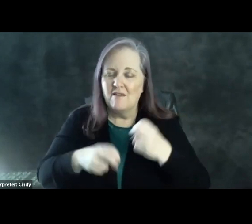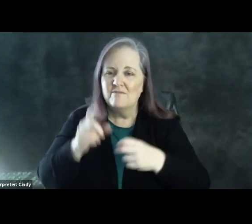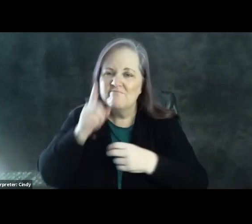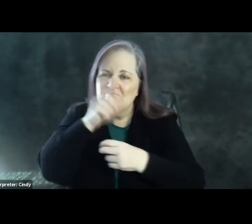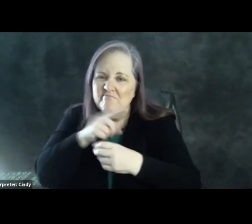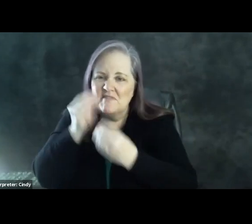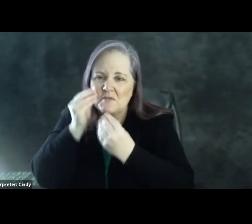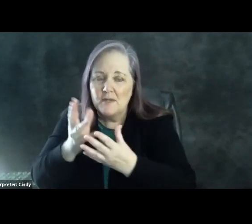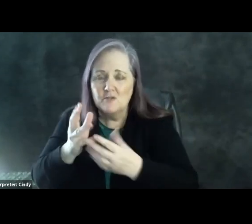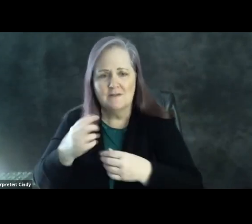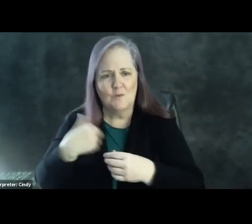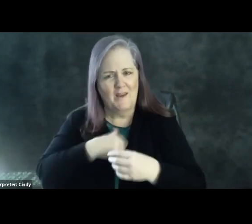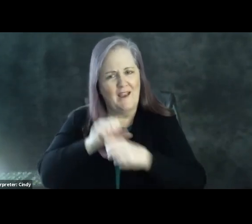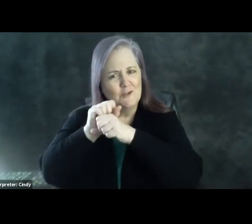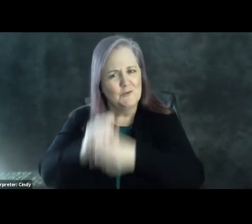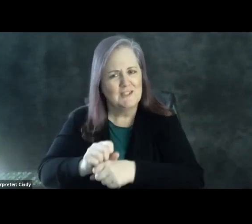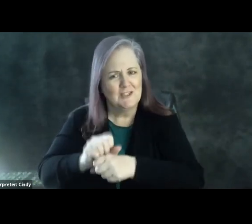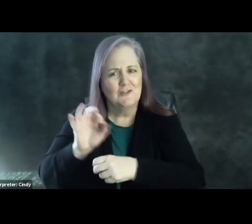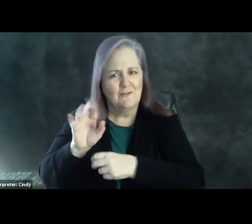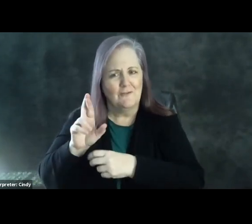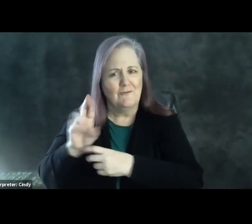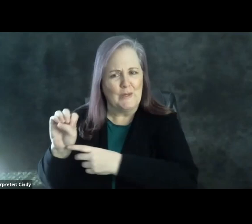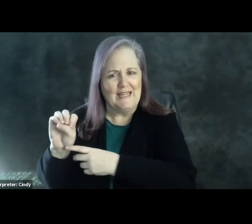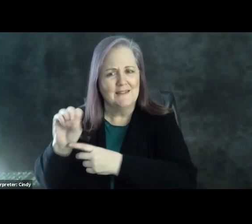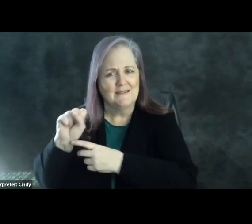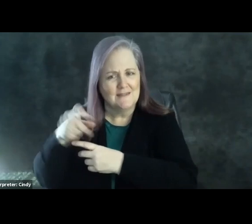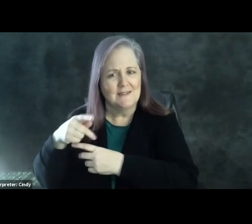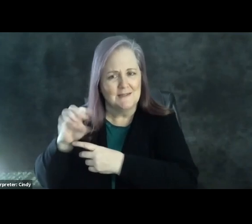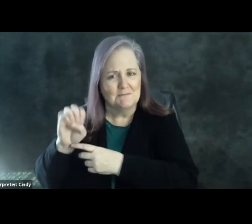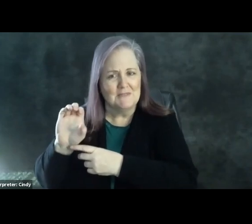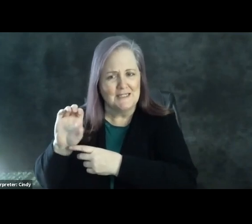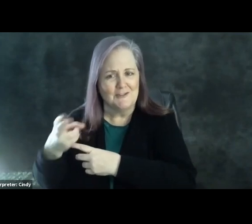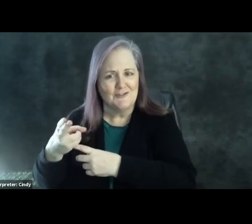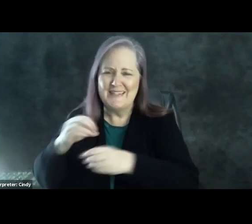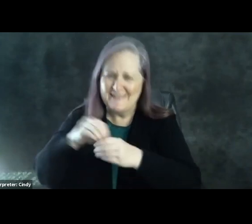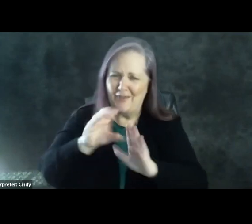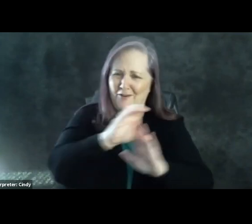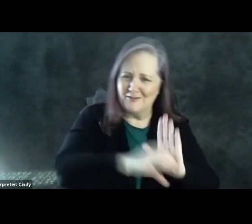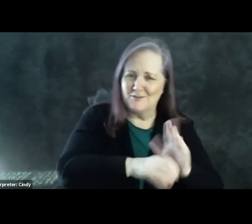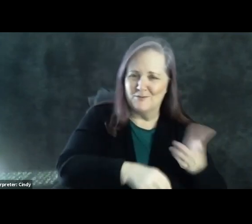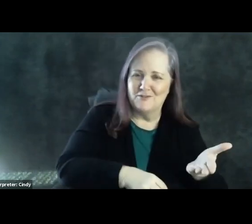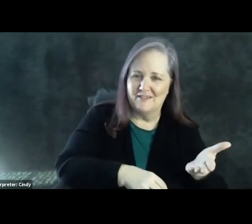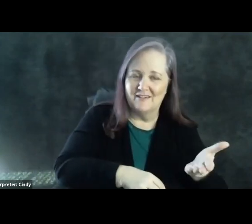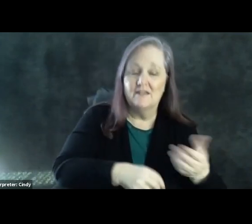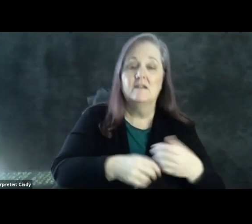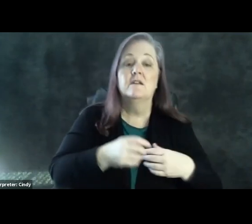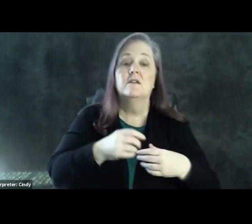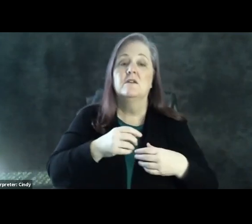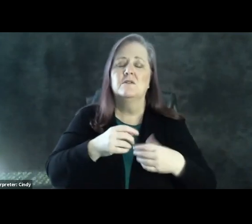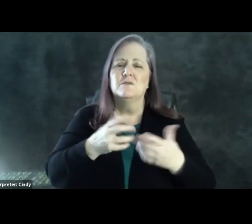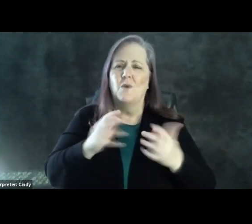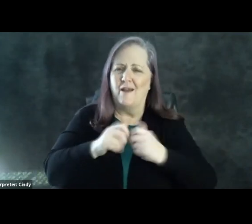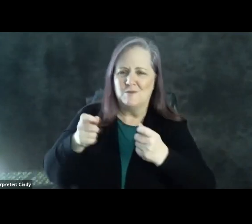this tradition of free speech. Not just tradition, it's actually in the Constitution, right? And so any attempts to reign it in with